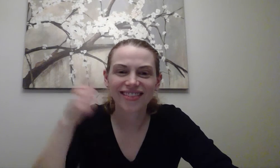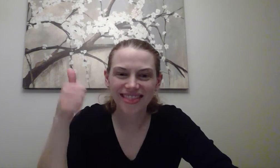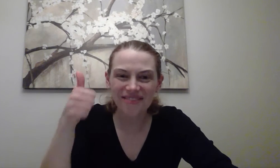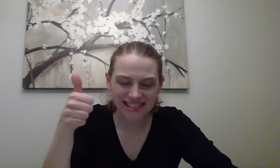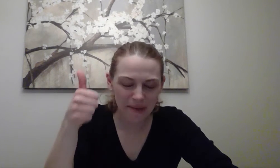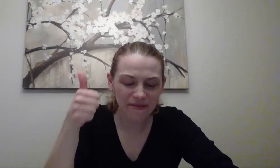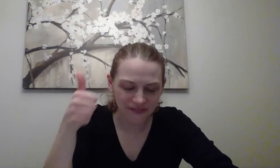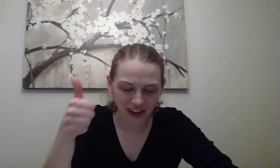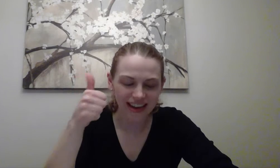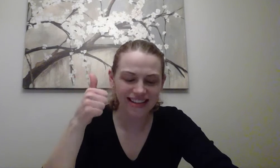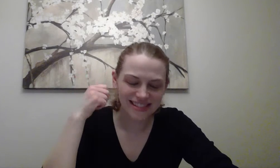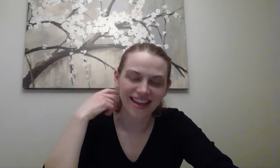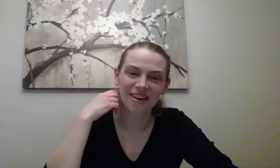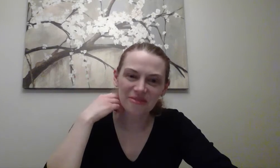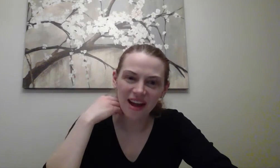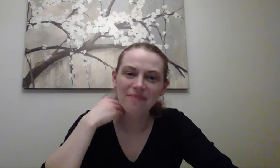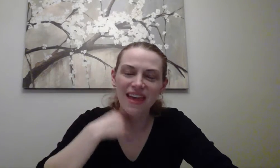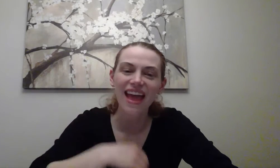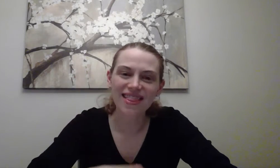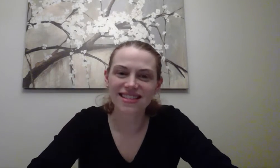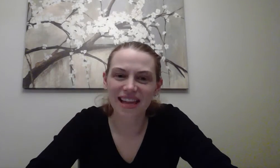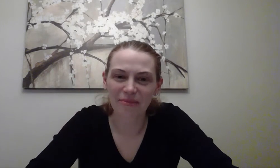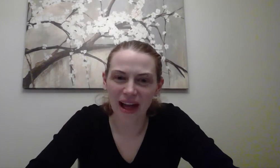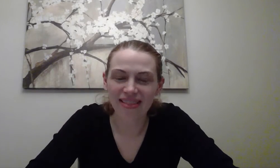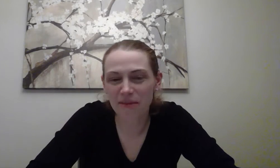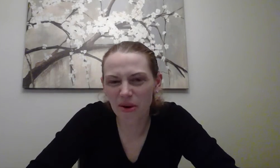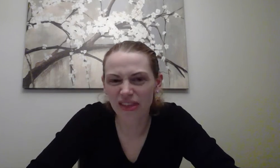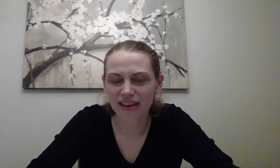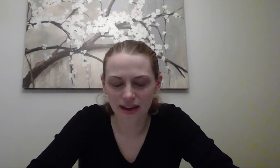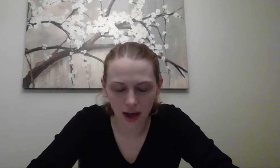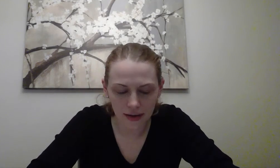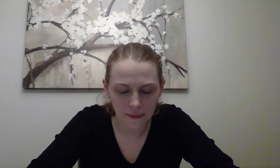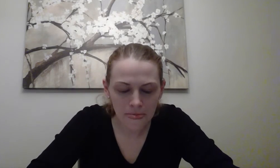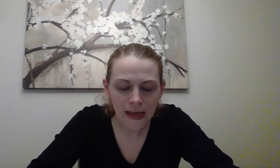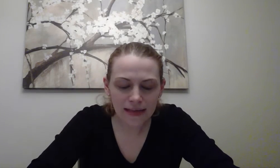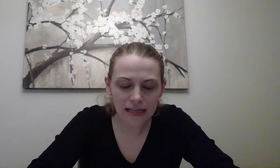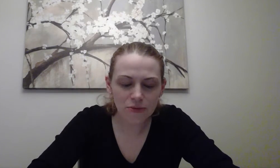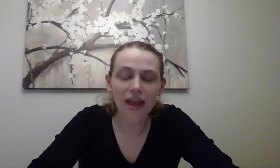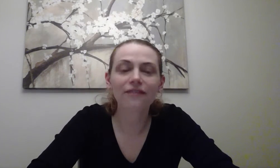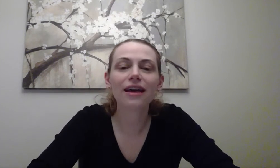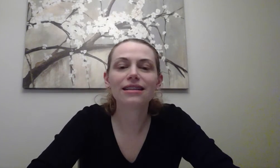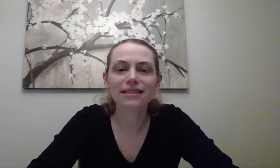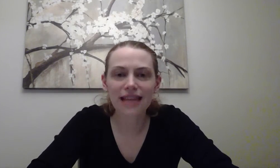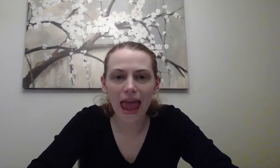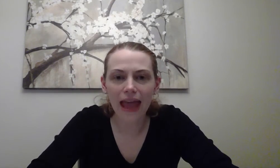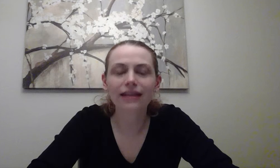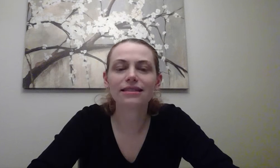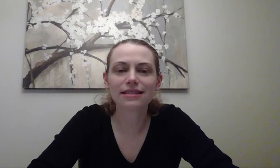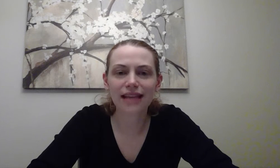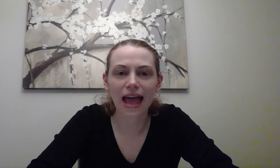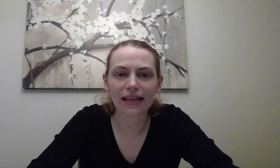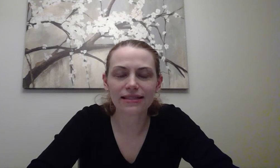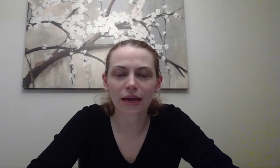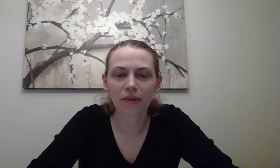Thumbs up. Fun and sun rhyme. They end the same way. They both end in un. Next, we have hot, not. it.